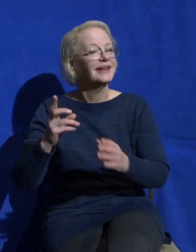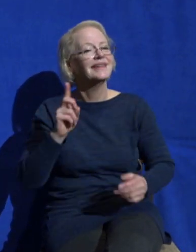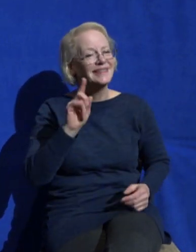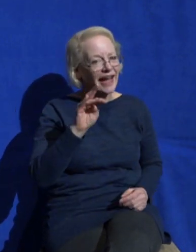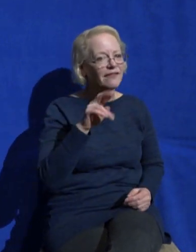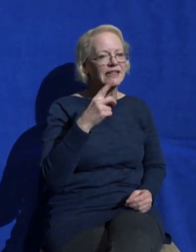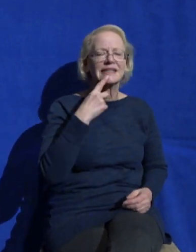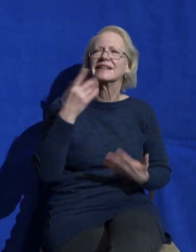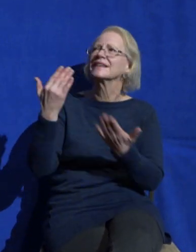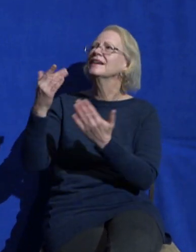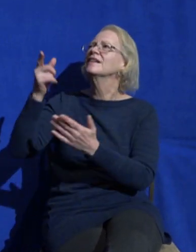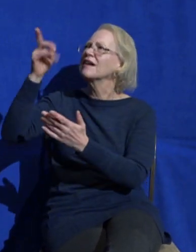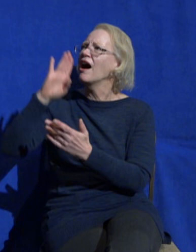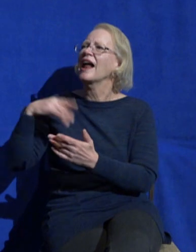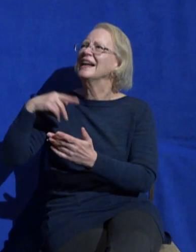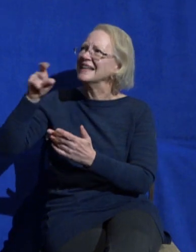show me what the core issues are